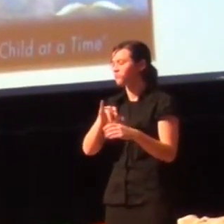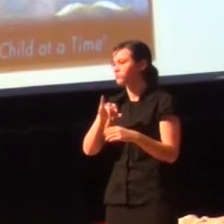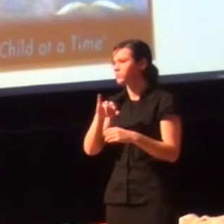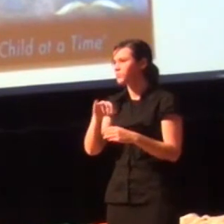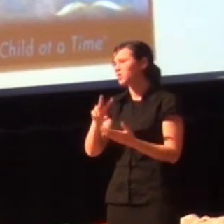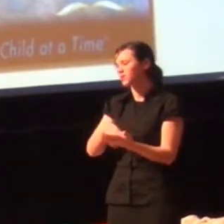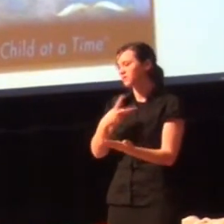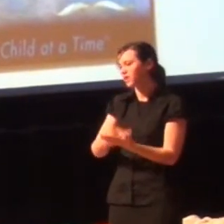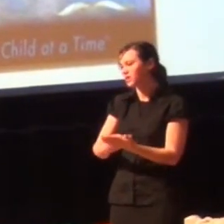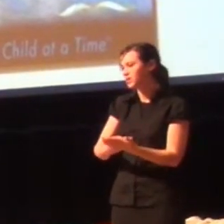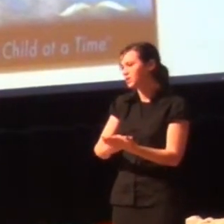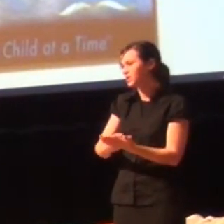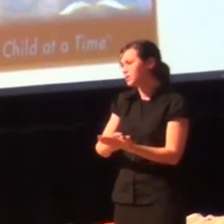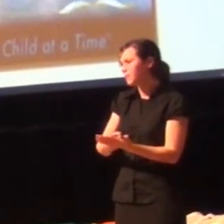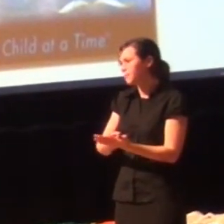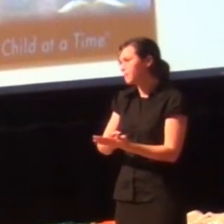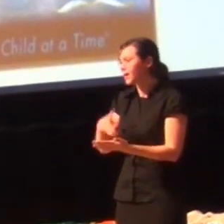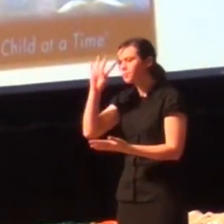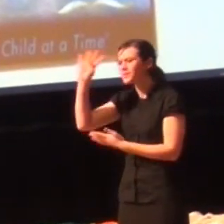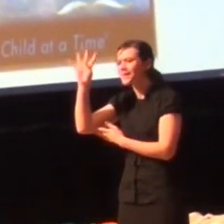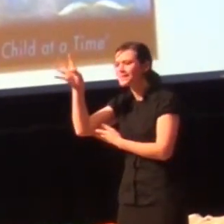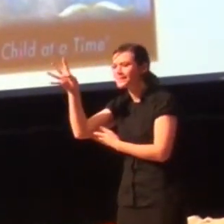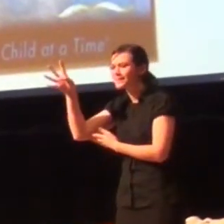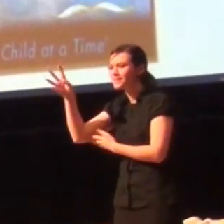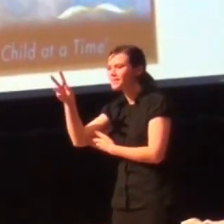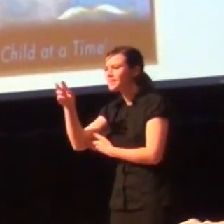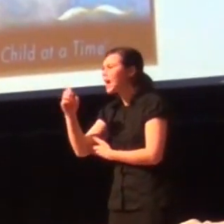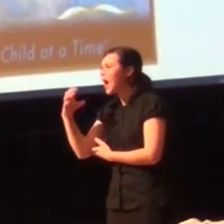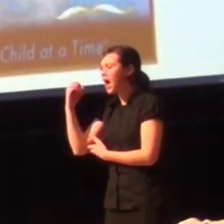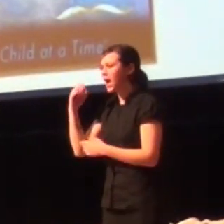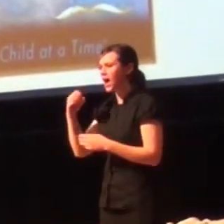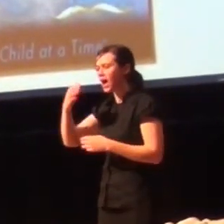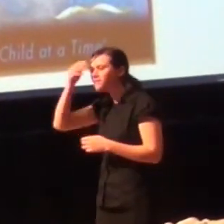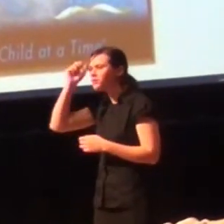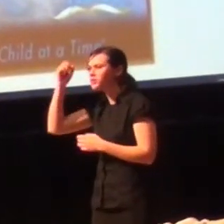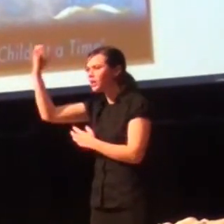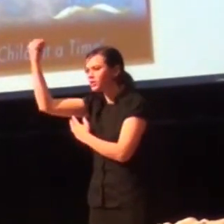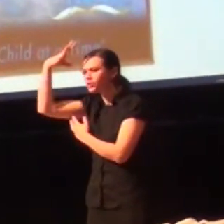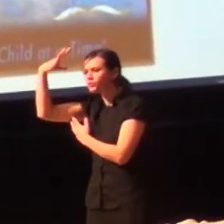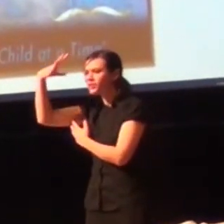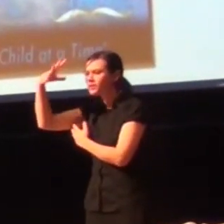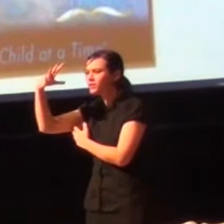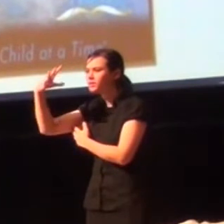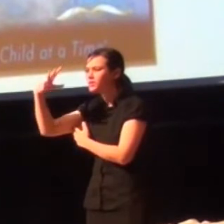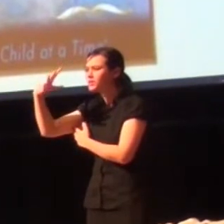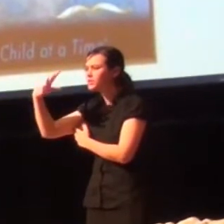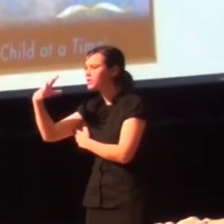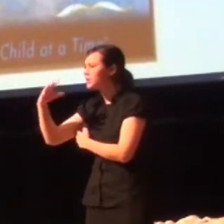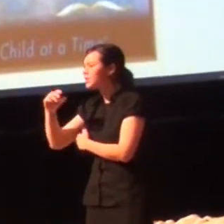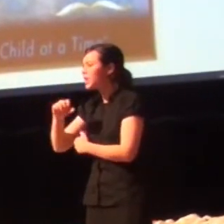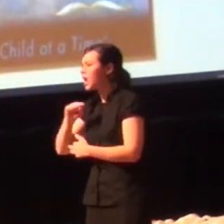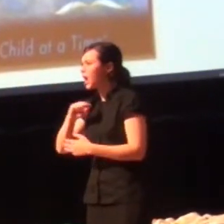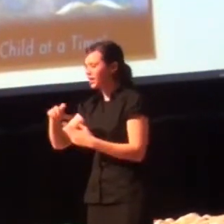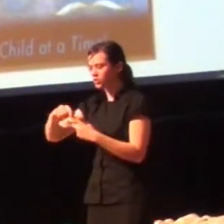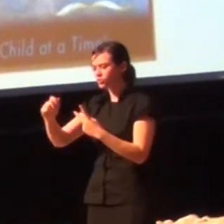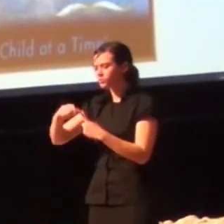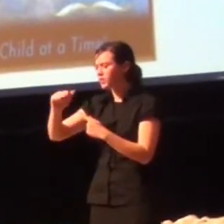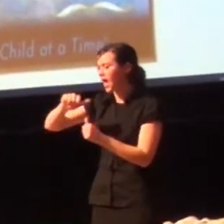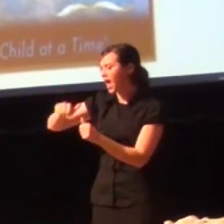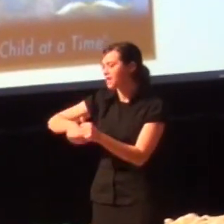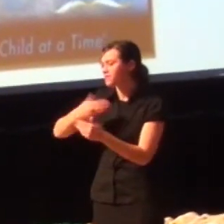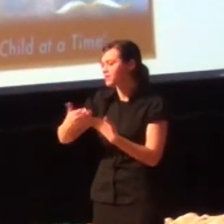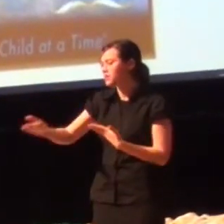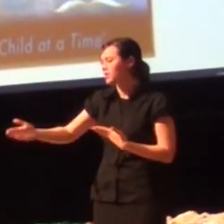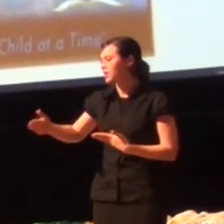So many years wasted. I forgot about your grace the first time I tasted it. I chose everything else over the one thing